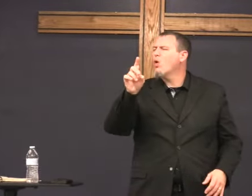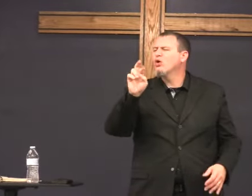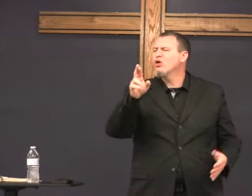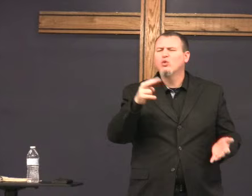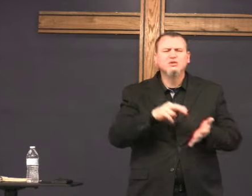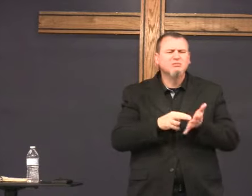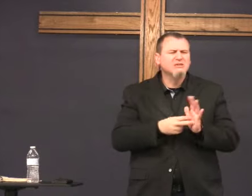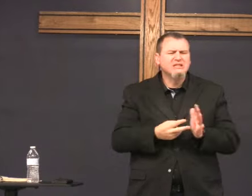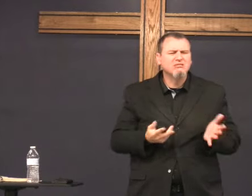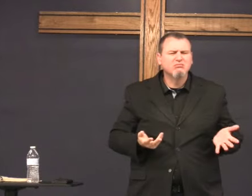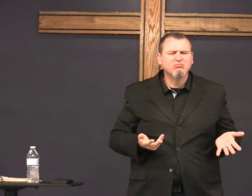the border